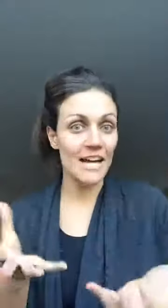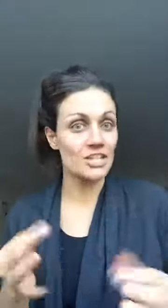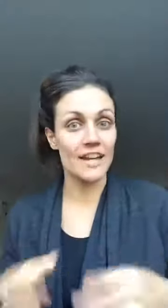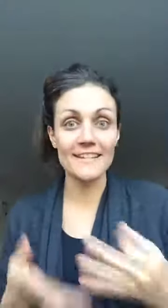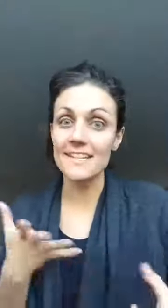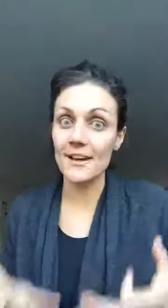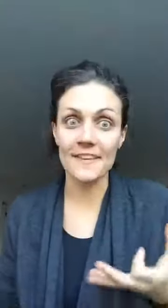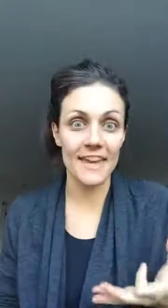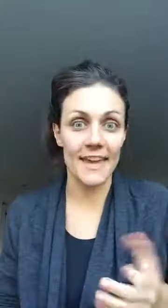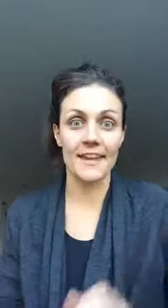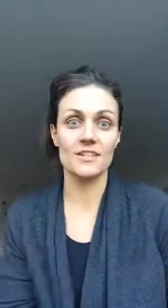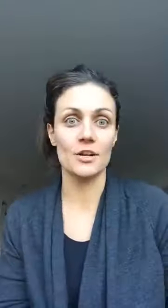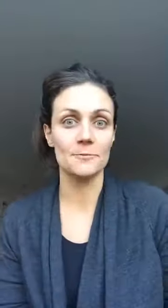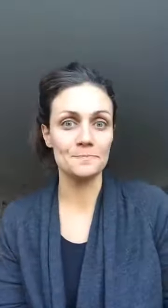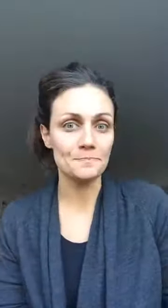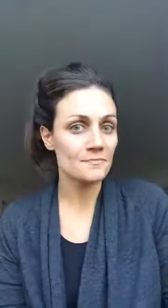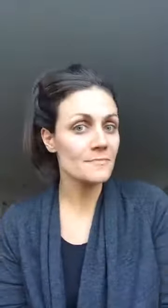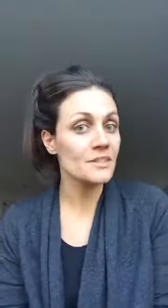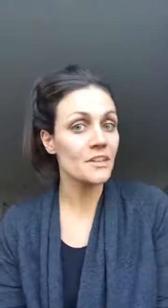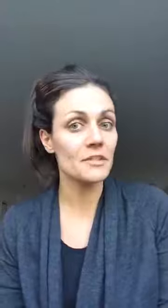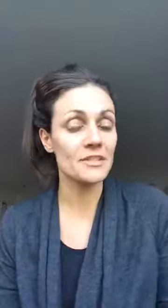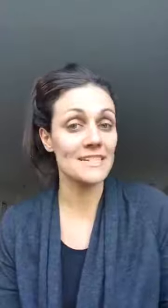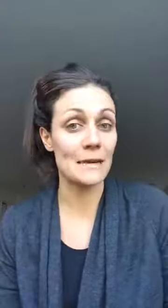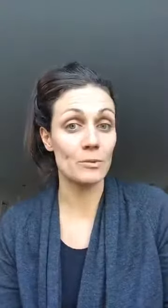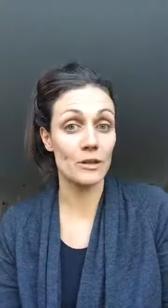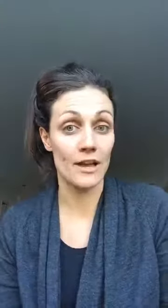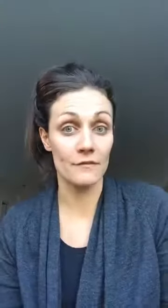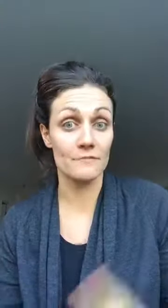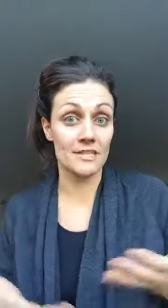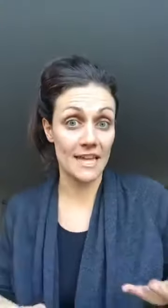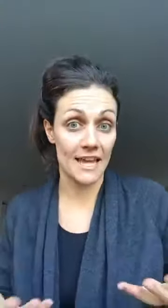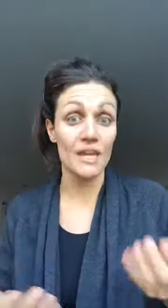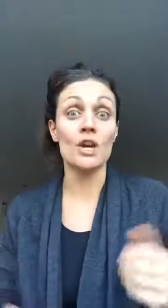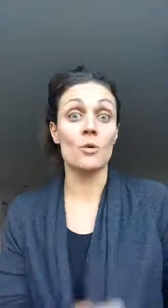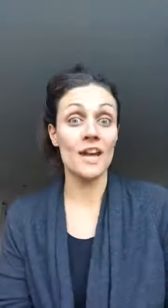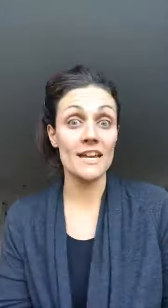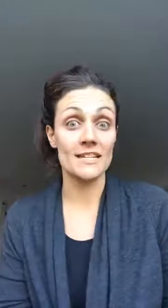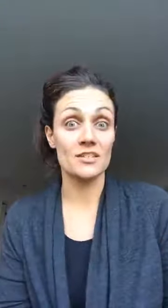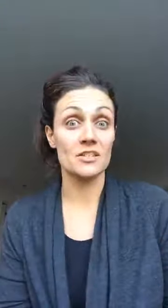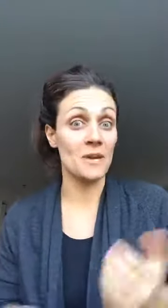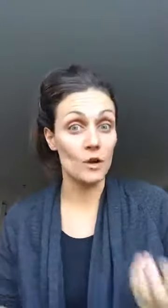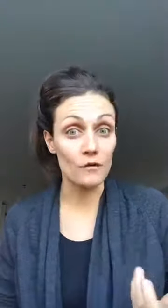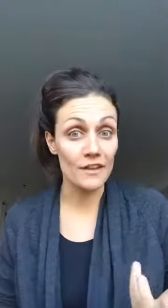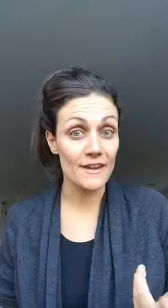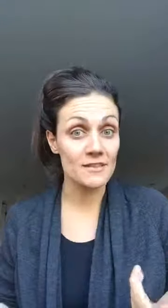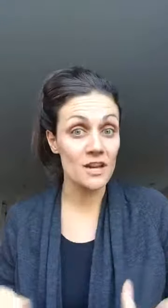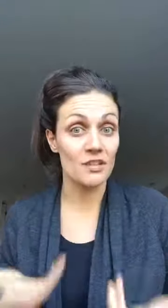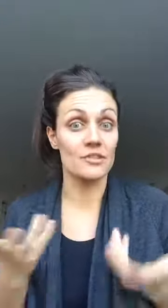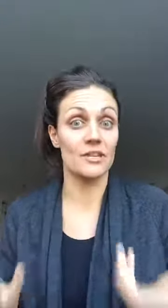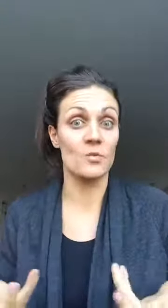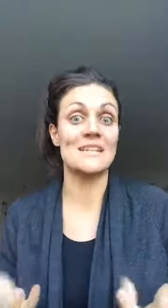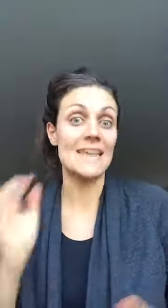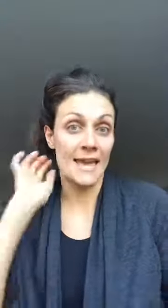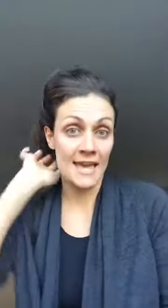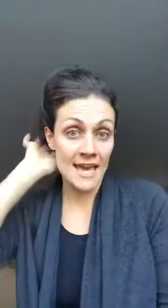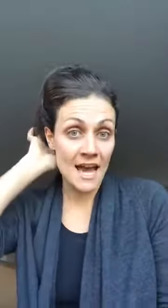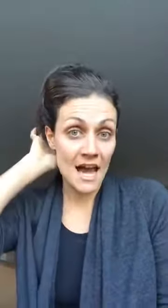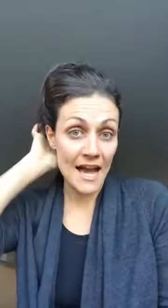the icing on the cake so give me an example of today what I did to make over a thousand dollars in one day I